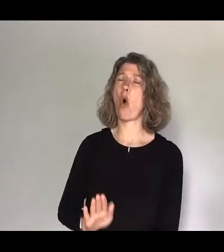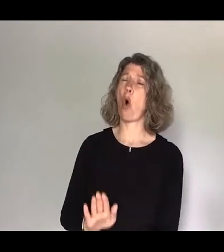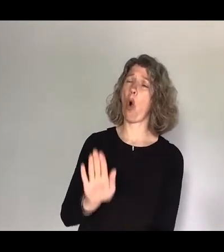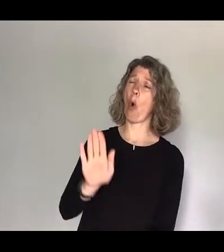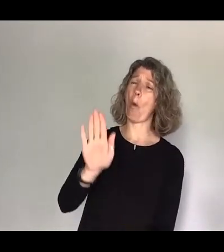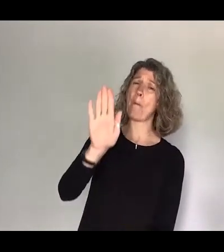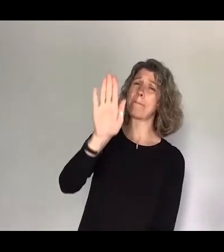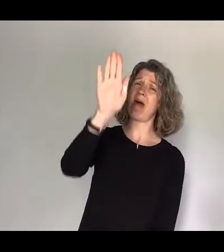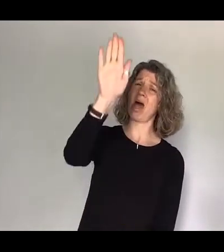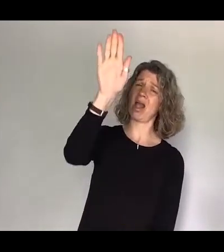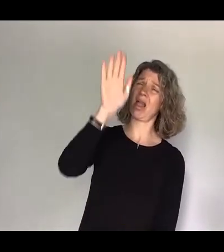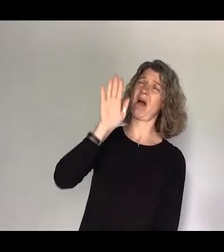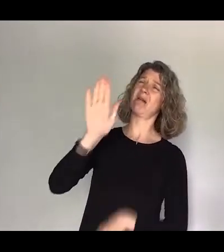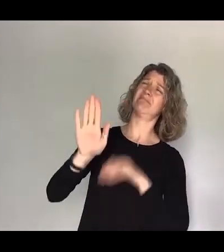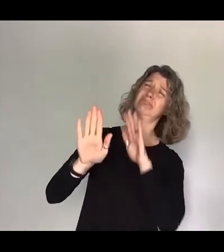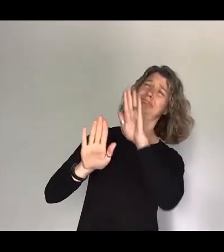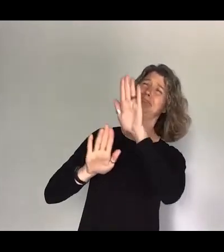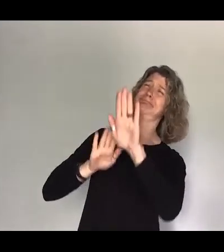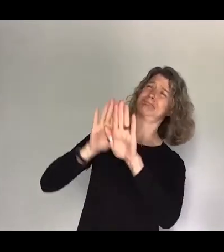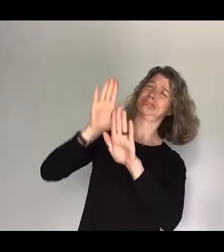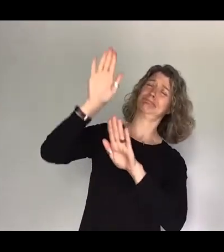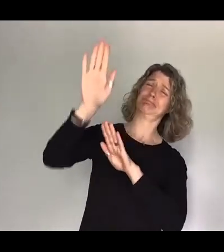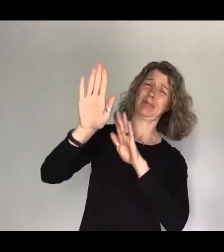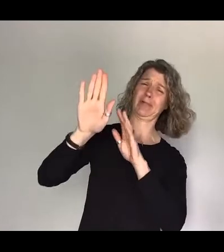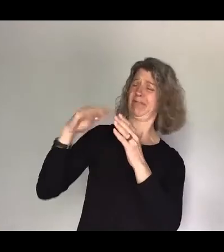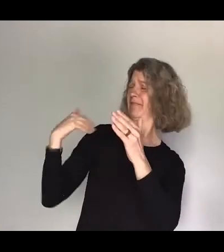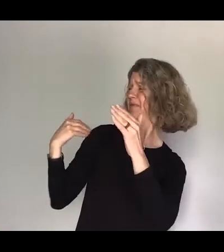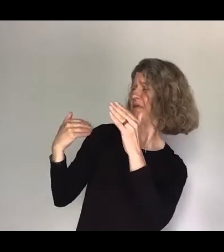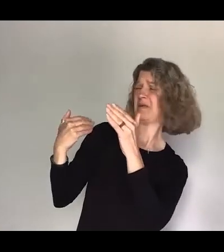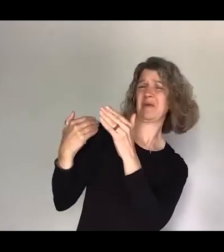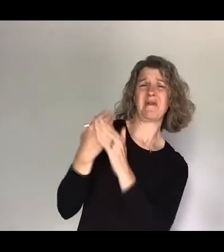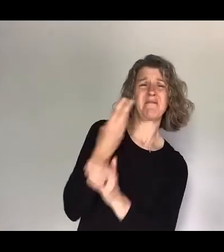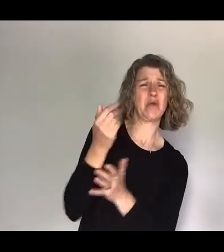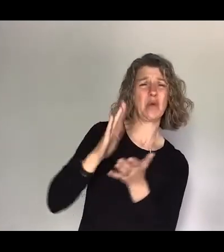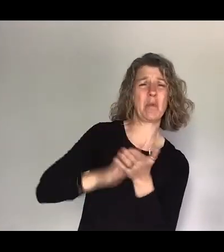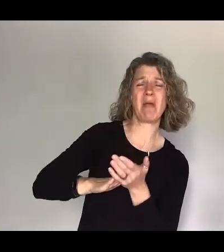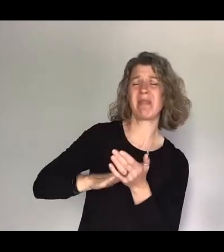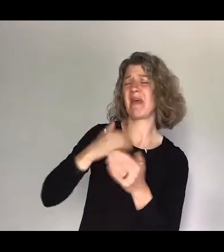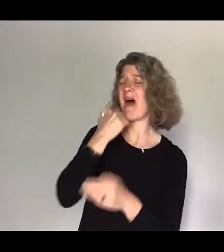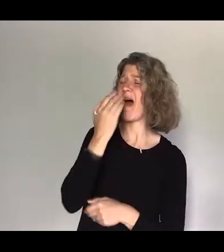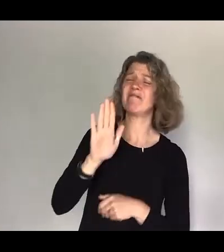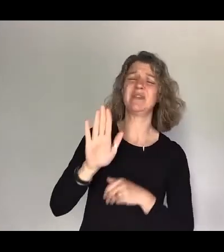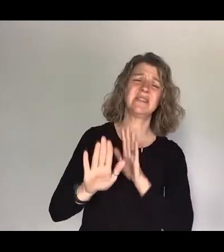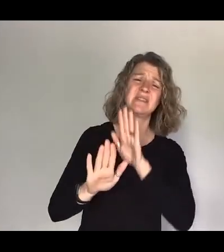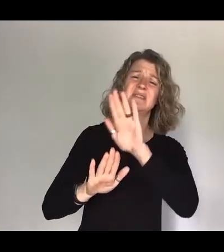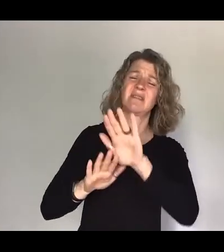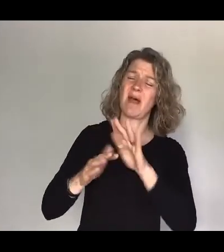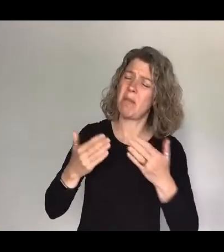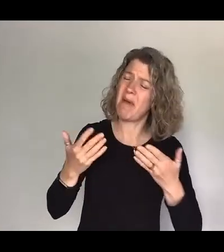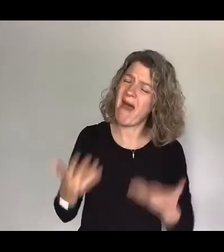hard the last few months you've just been every step has been heavy it's been challenging and